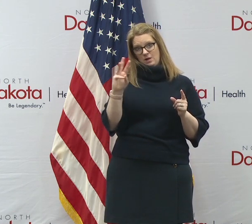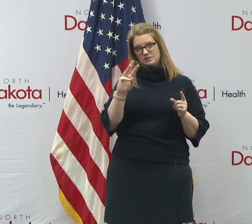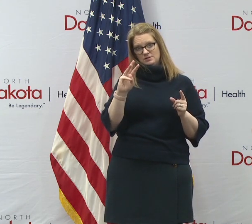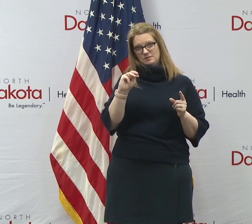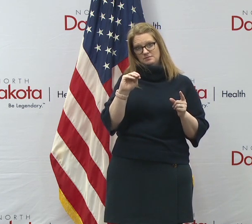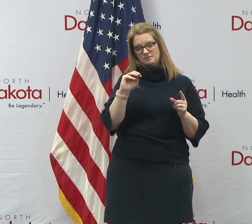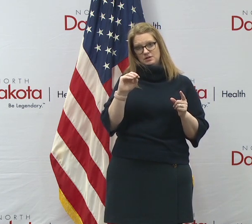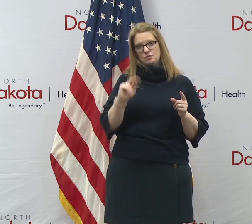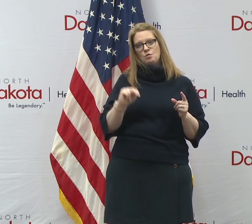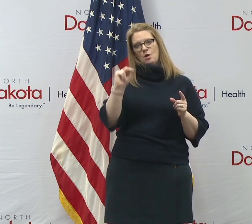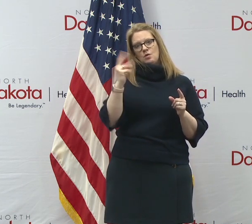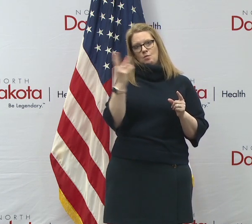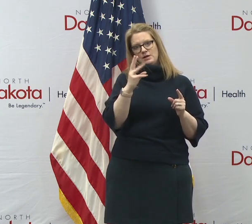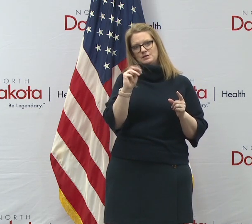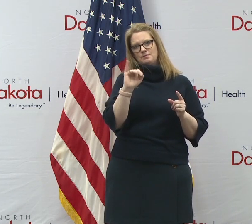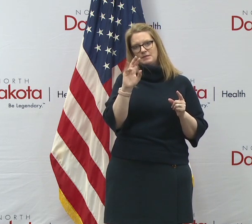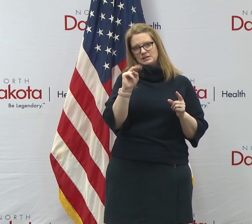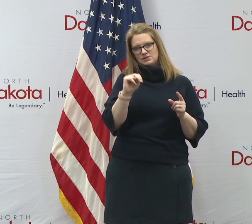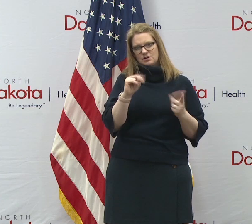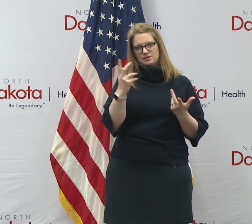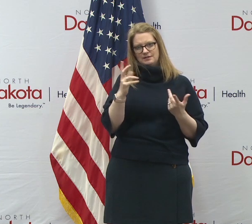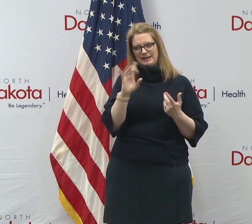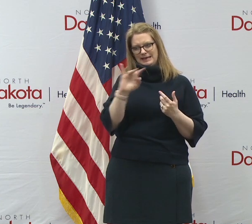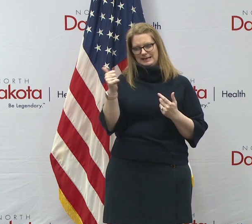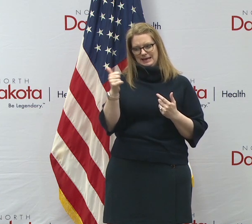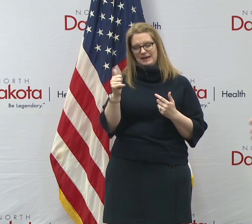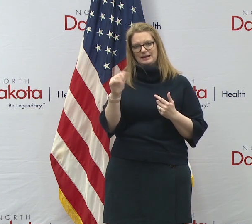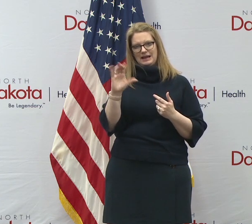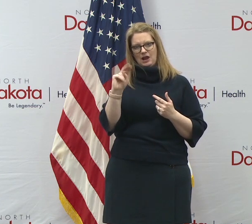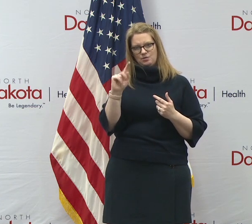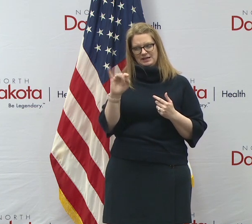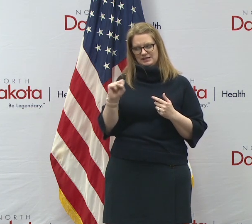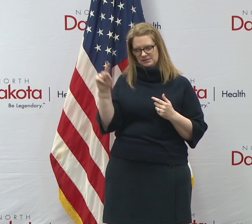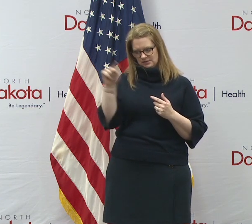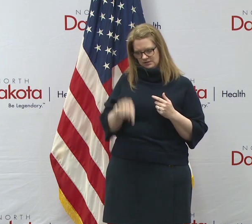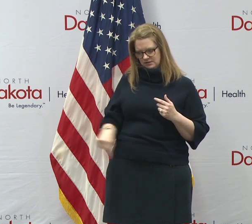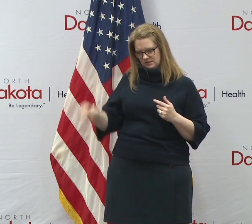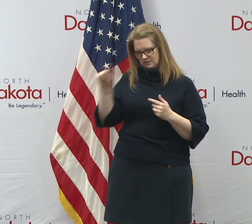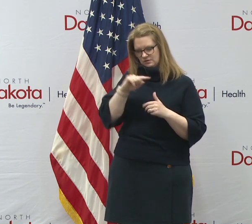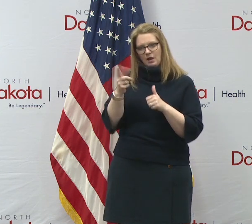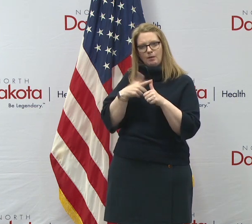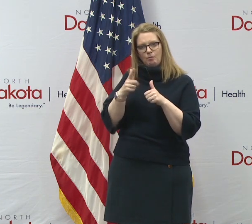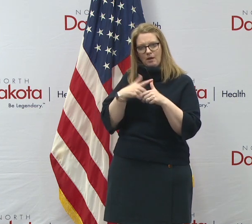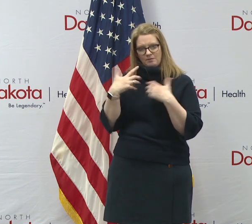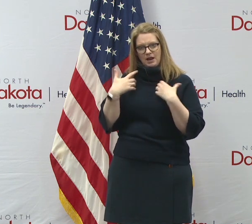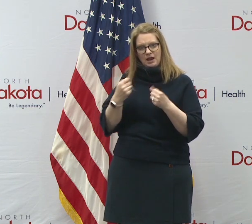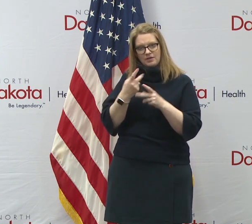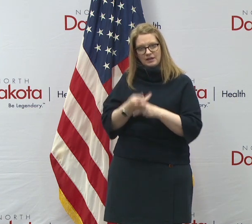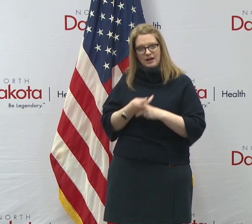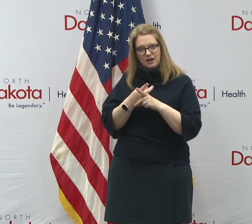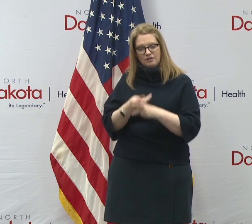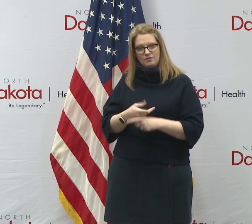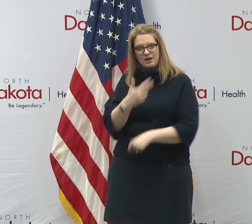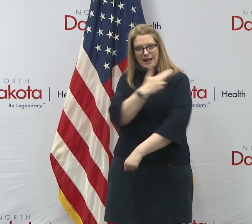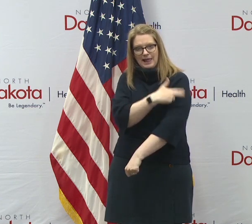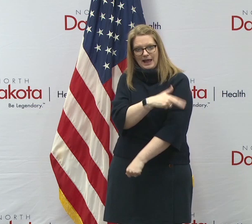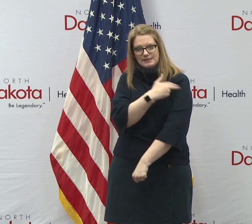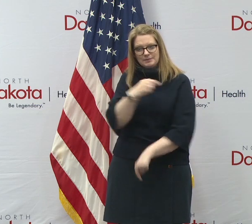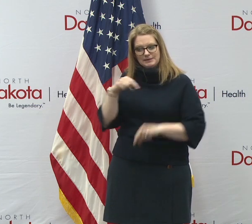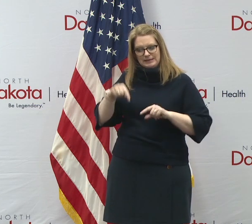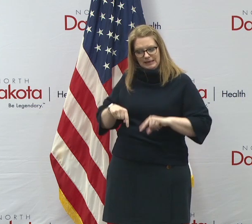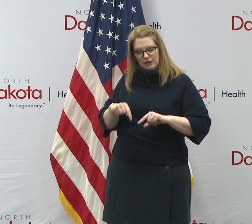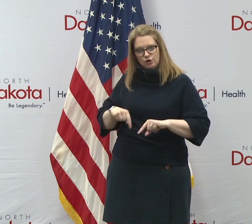and the, you know, eight to 10 counties in Northwestern Minnesota that all receive their primary health care from hospitals in,